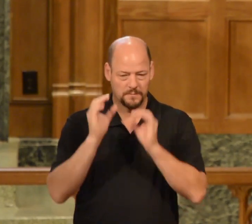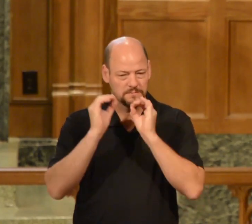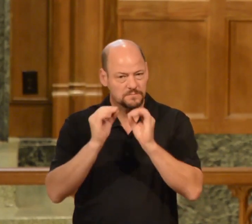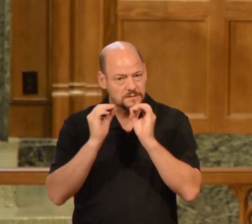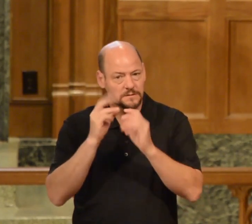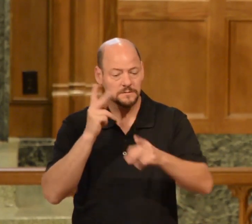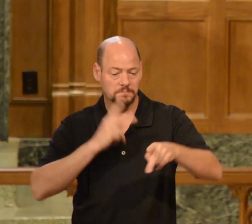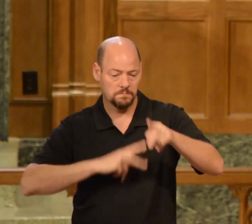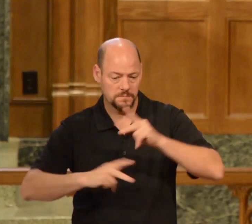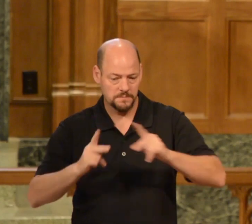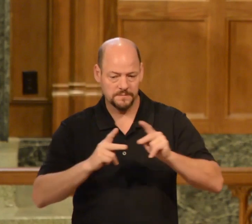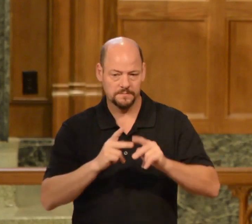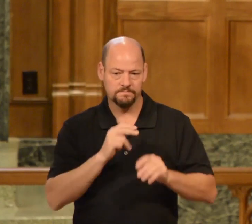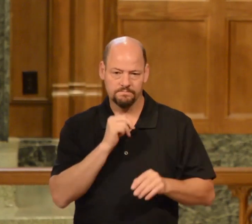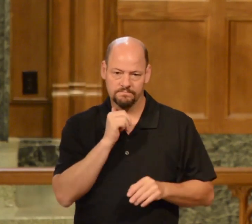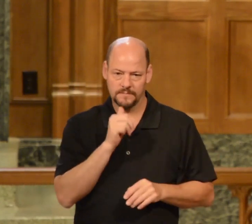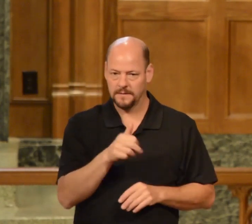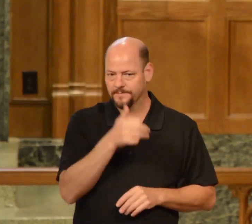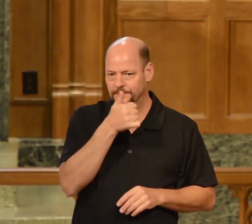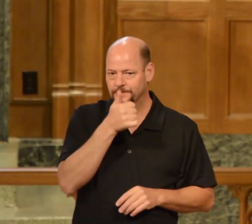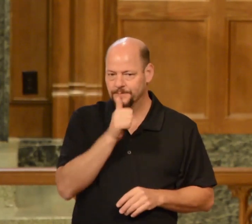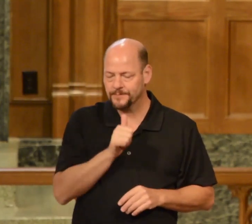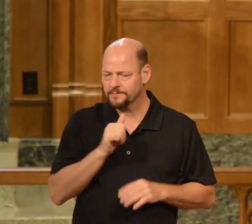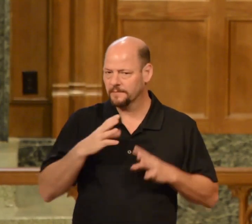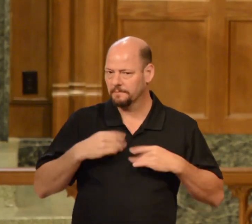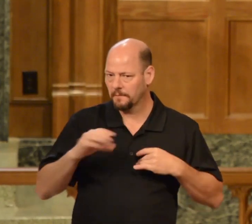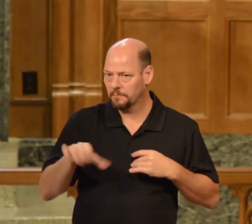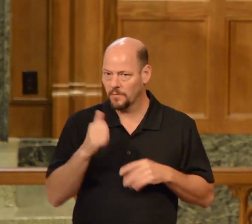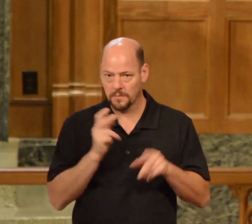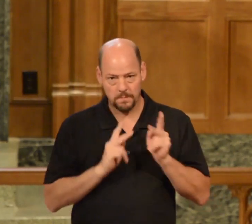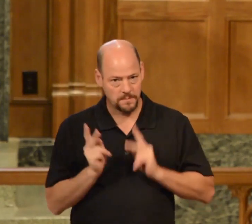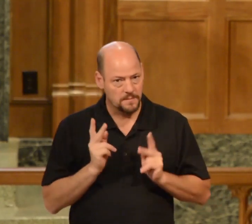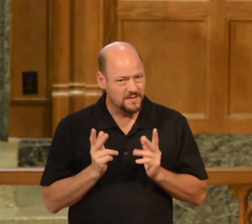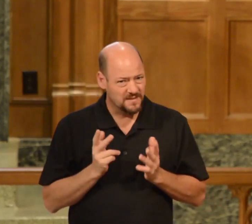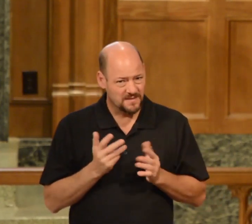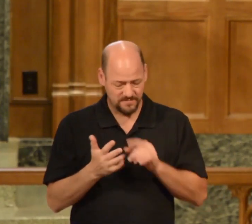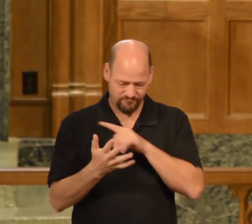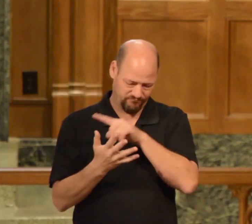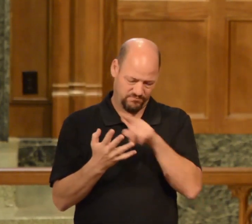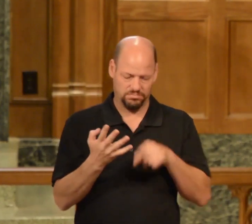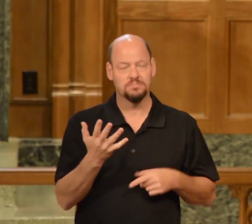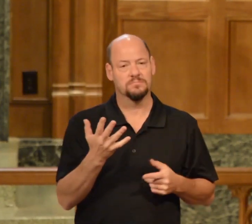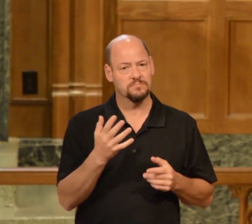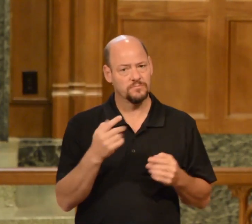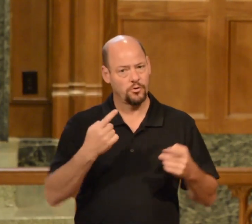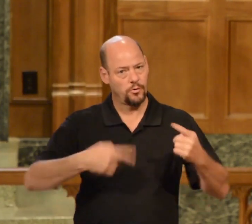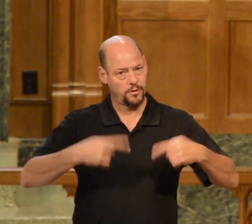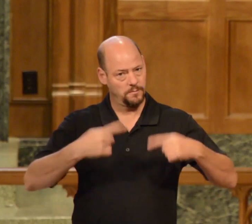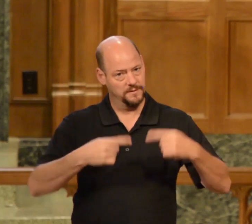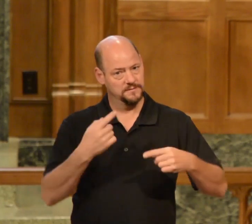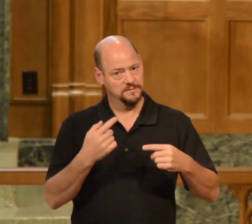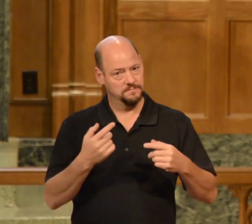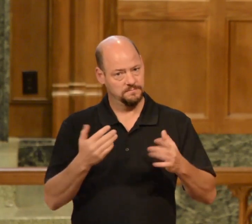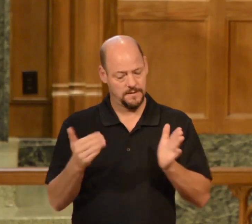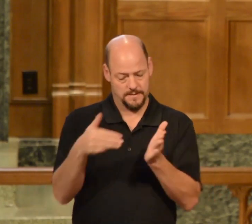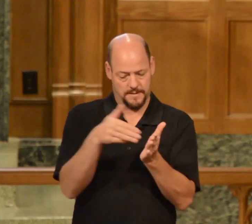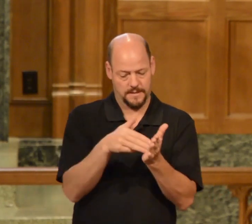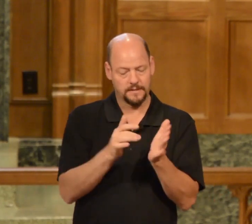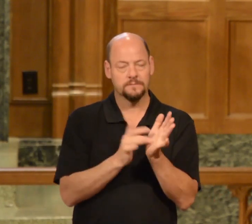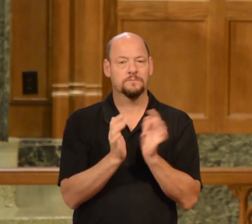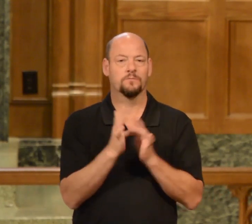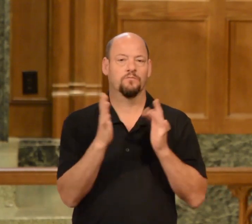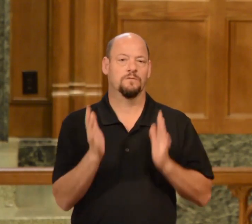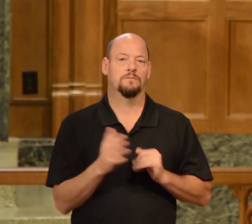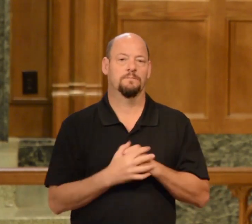to be intolerant of other people those are the those are the arguments presented against Christianity